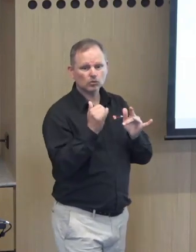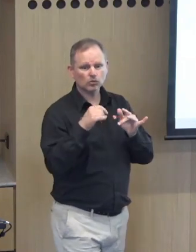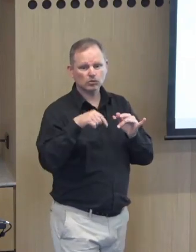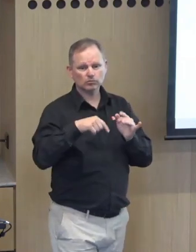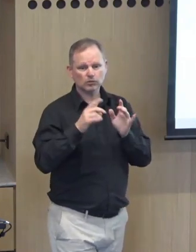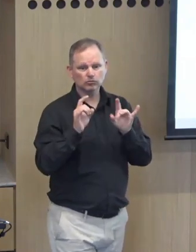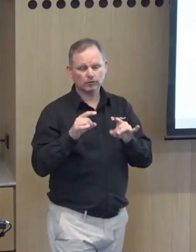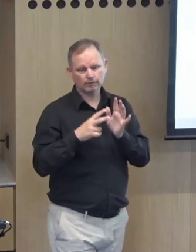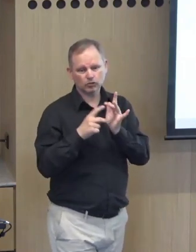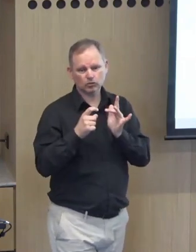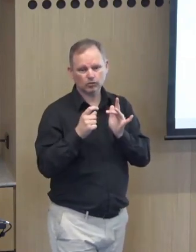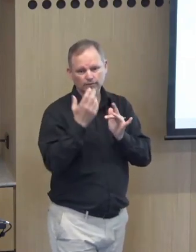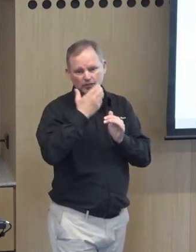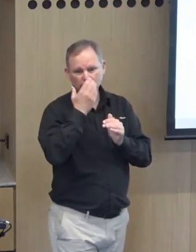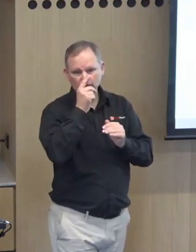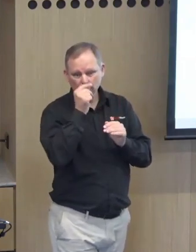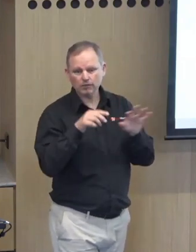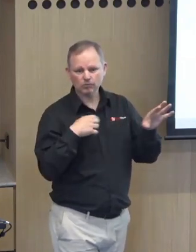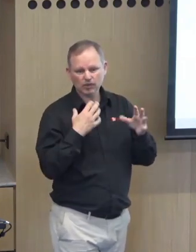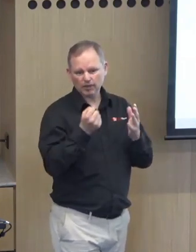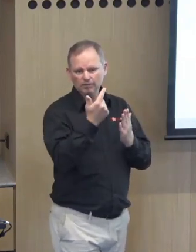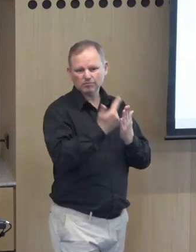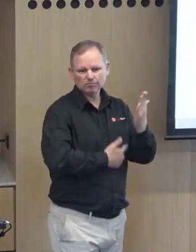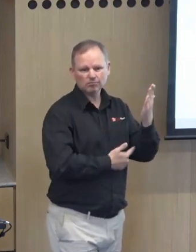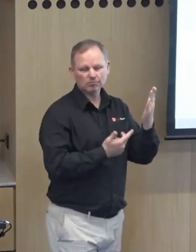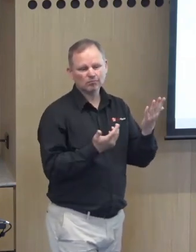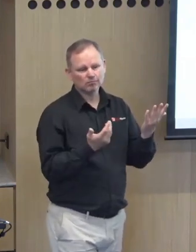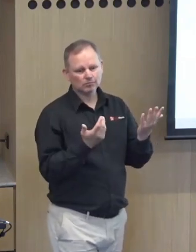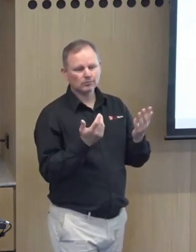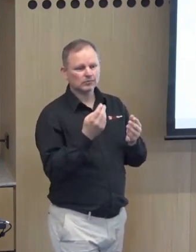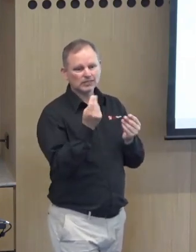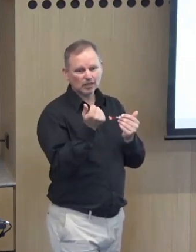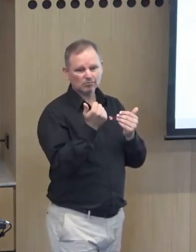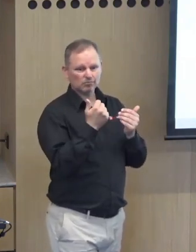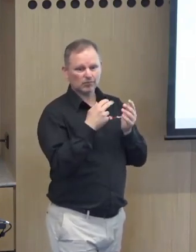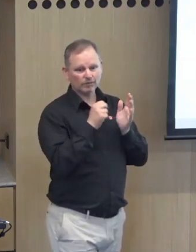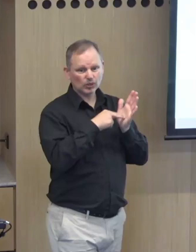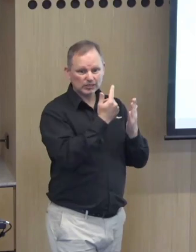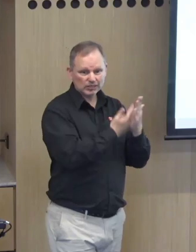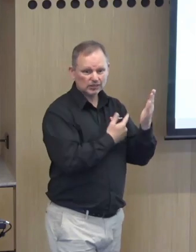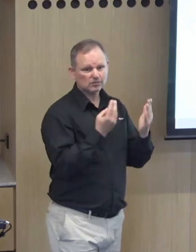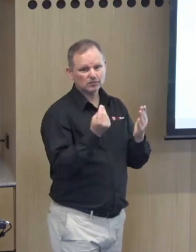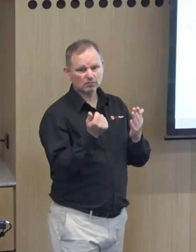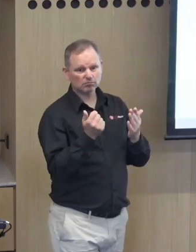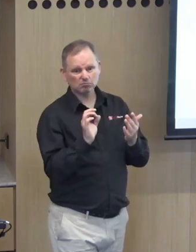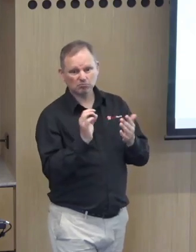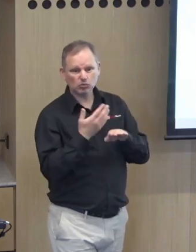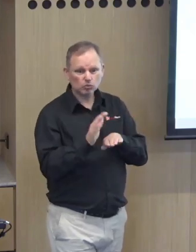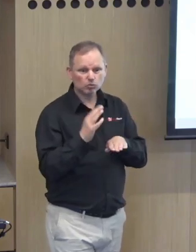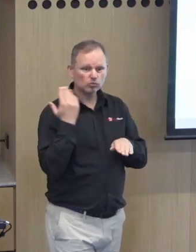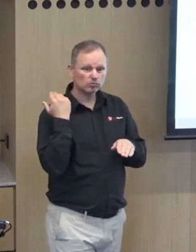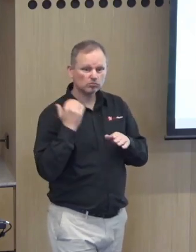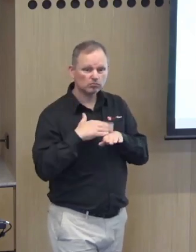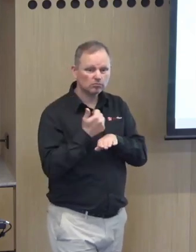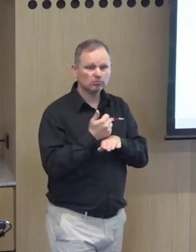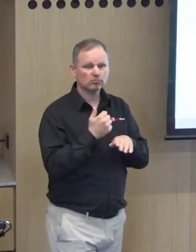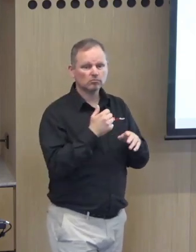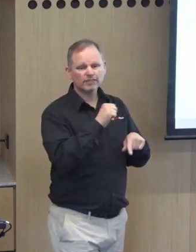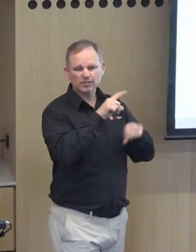exist they're available either online or deaf victoria or face-to-face uh that we've promoted um and there's a waiting list for those some of them are new some